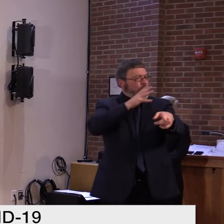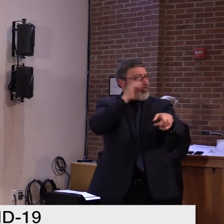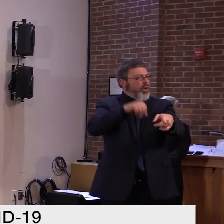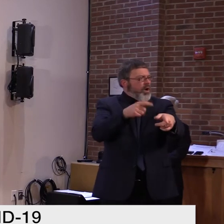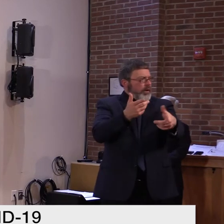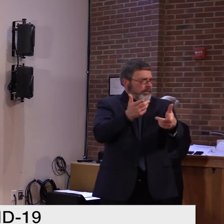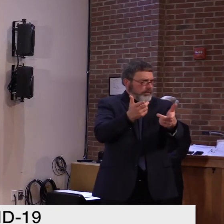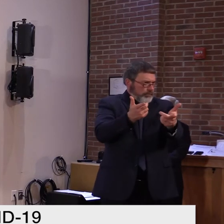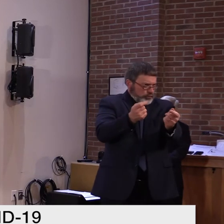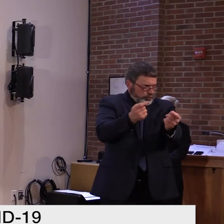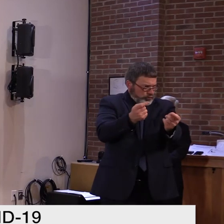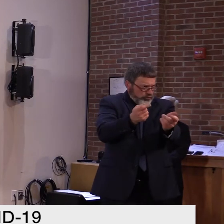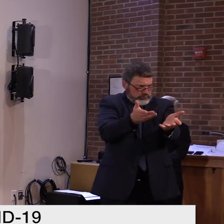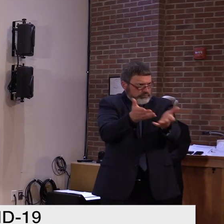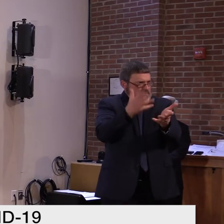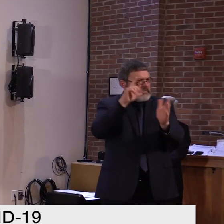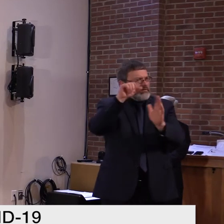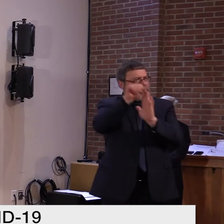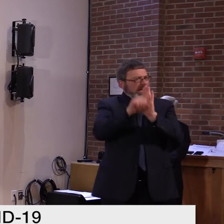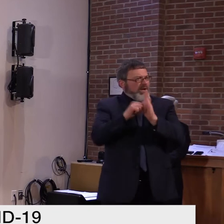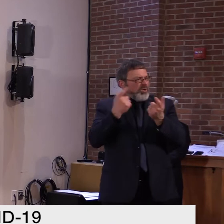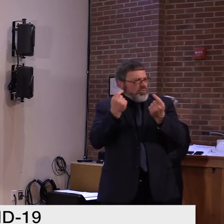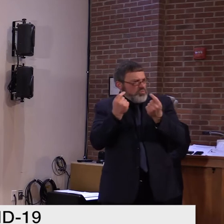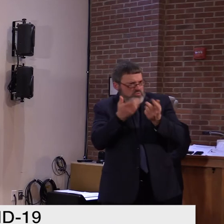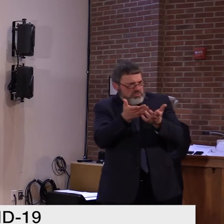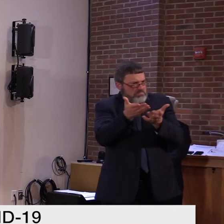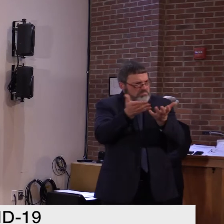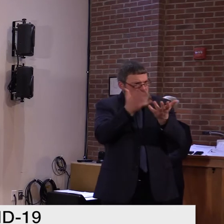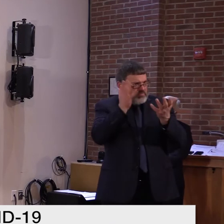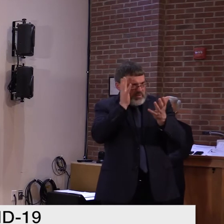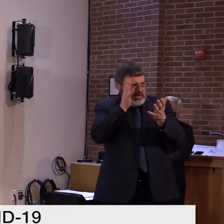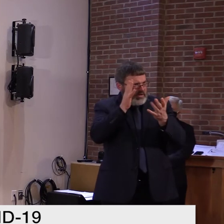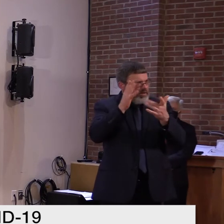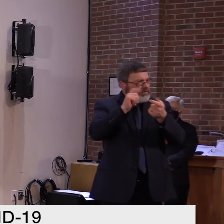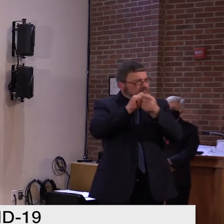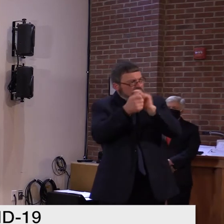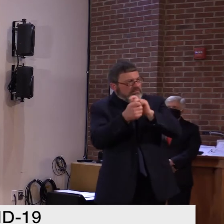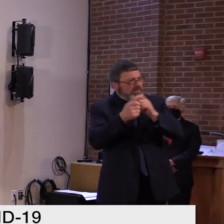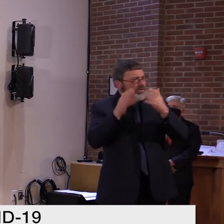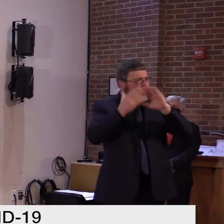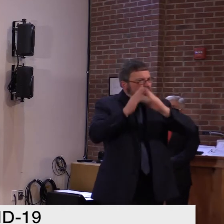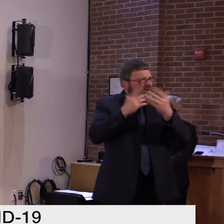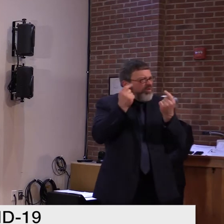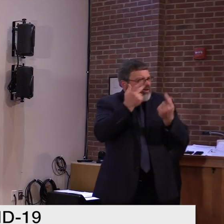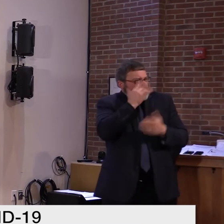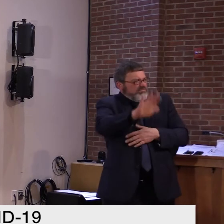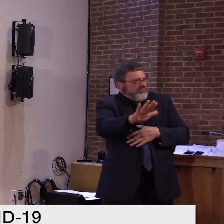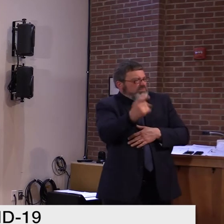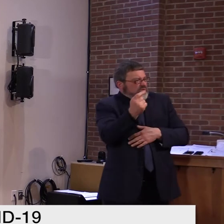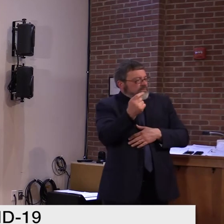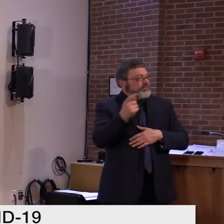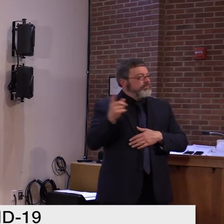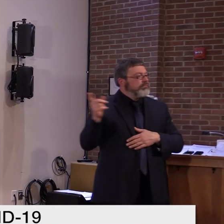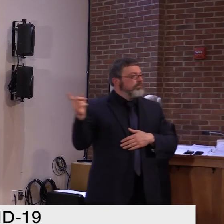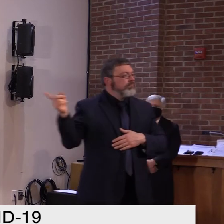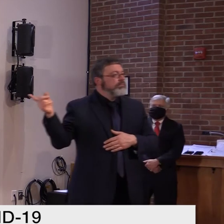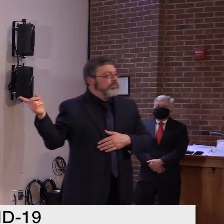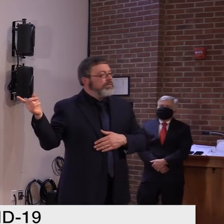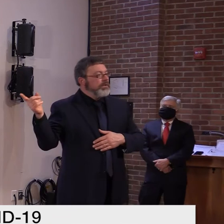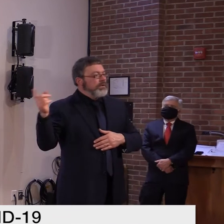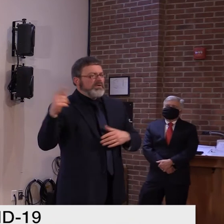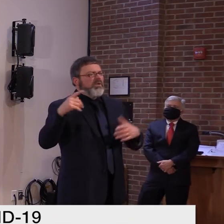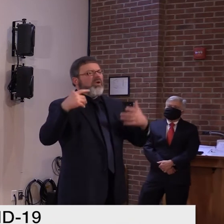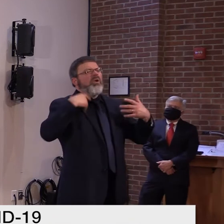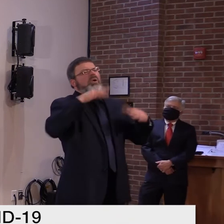for its future use? Yeah, we have a whole plan in place. Obviously, we're looking for, um, any types